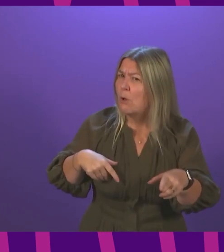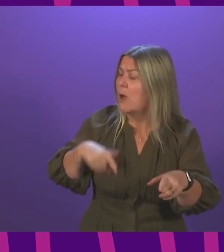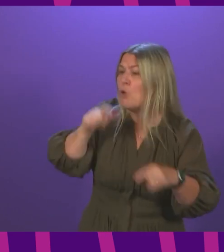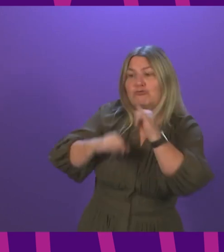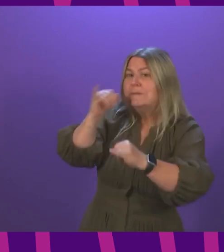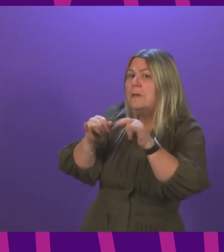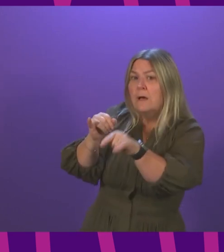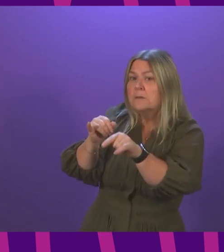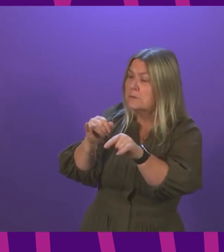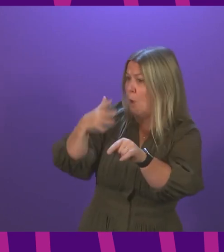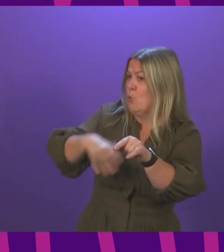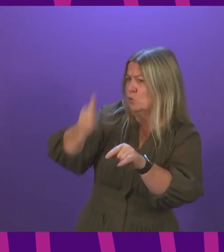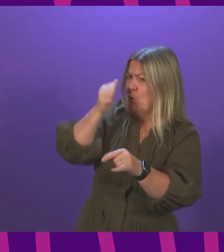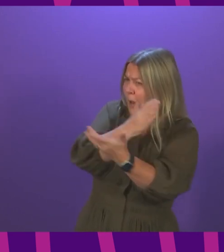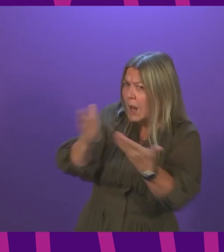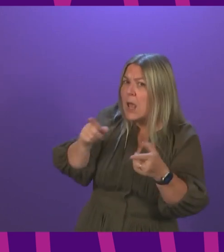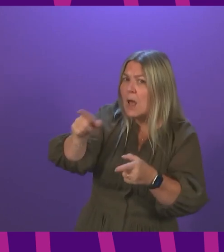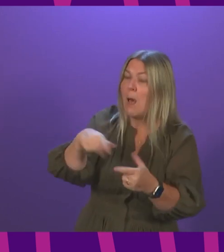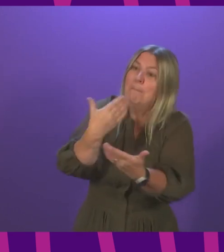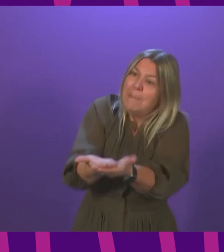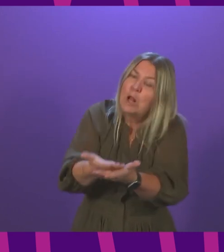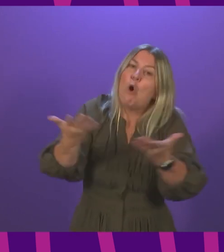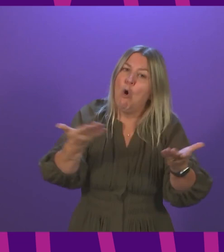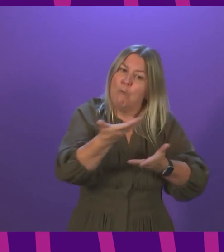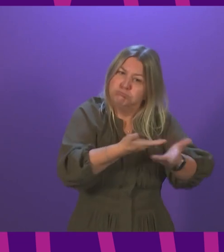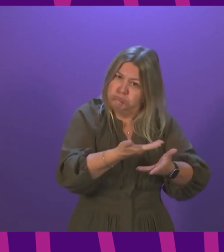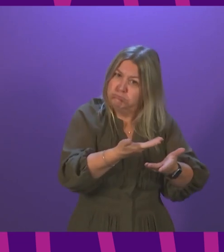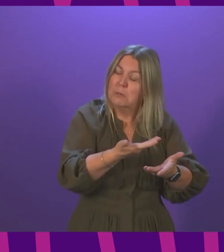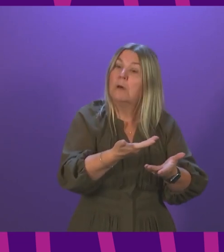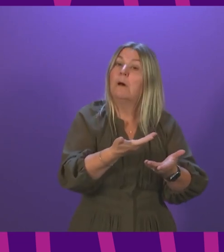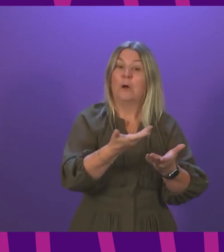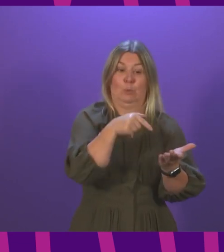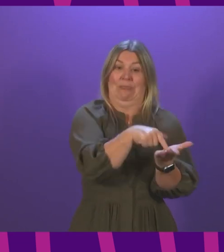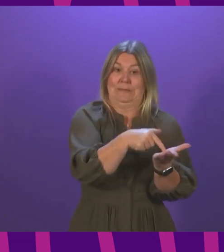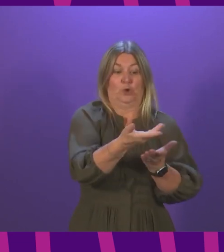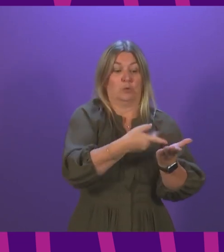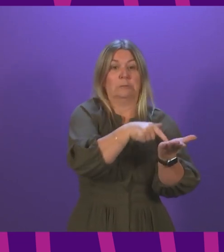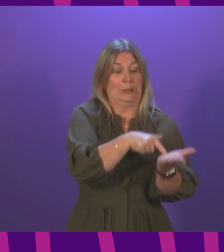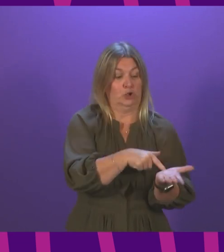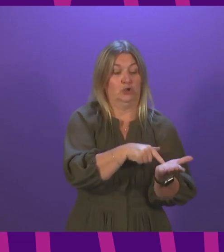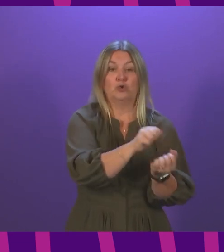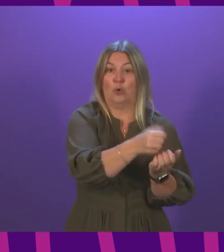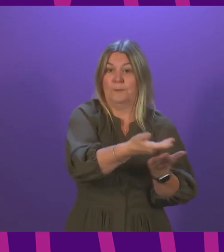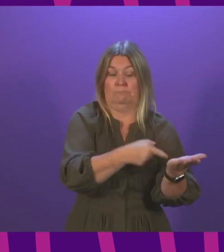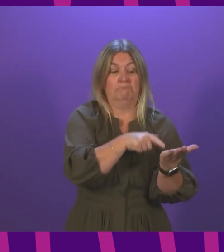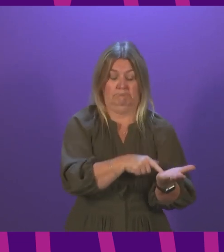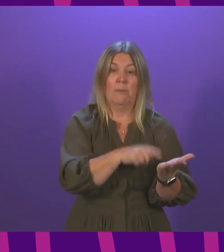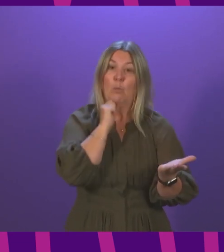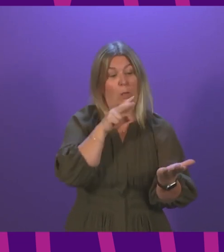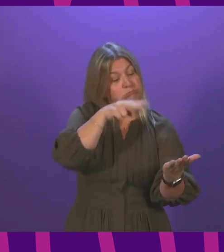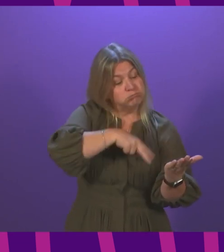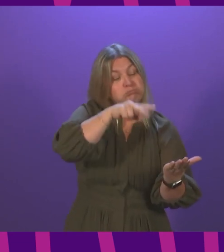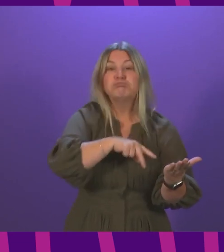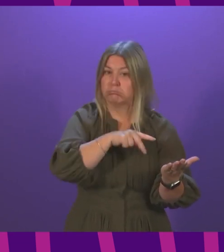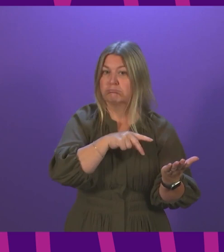consulted on. So we will consider the proposals in the consultation and when that develops into